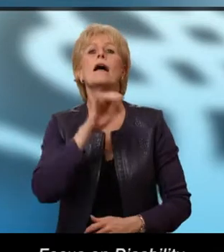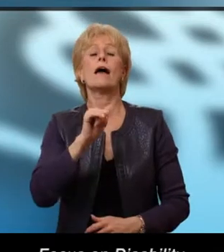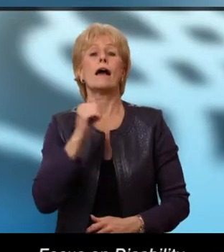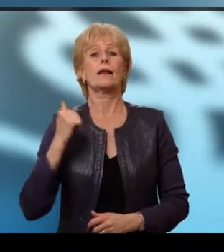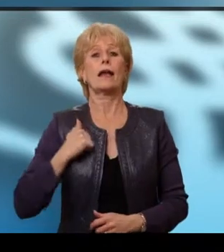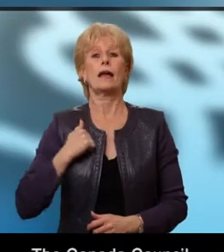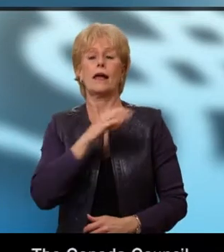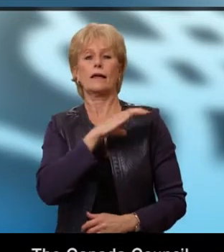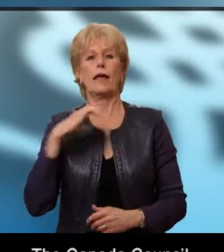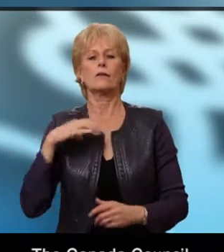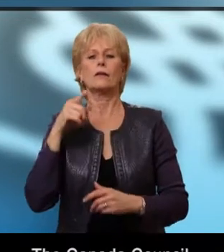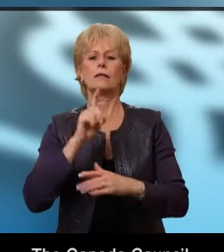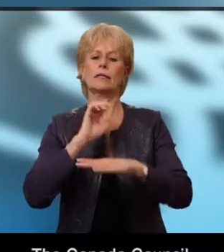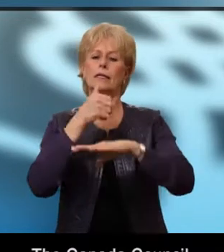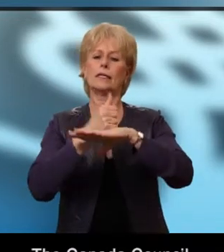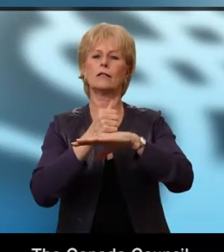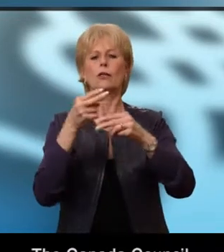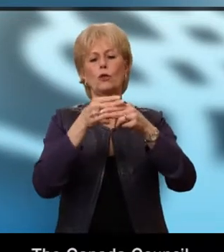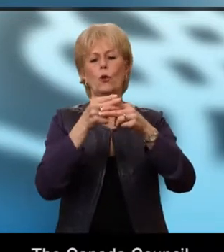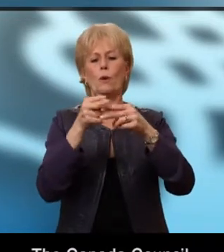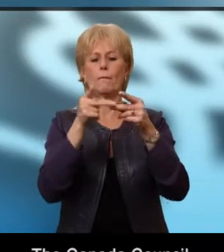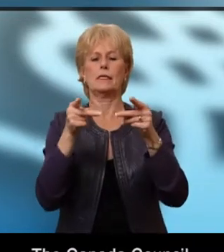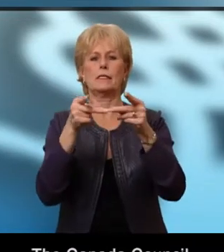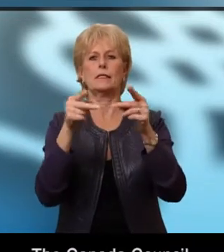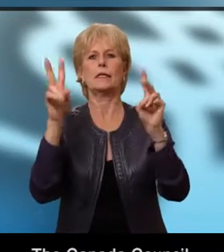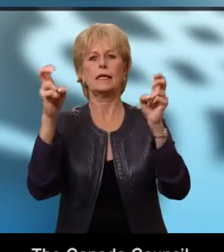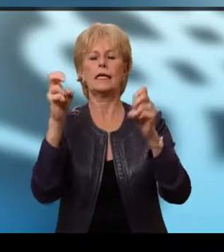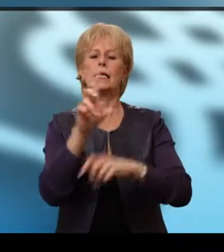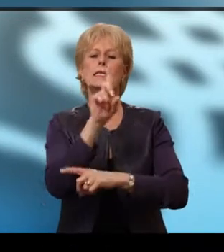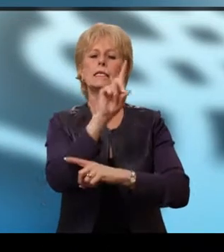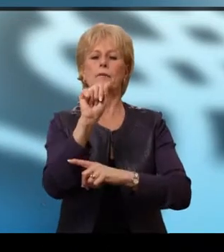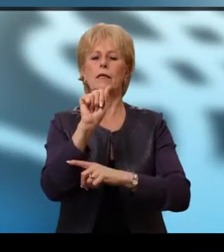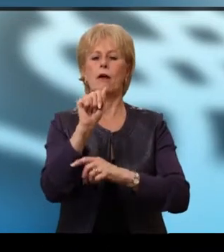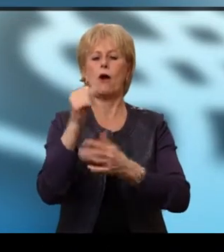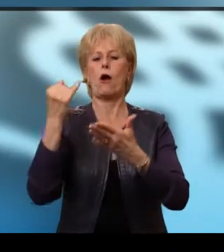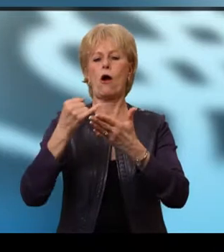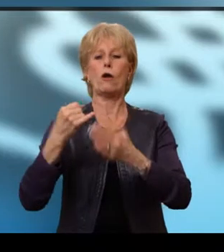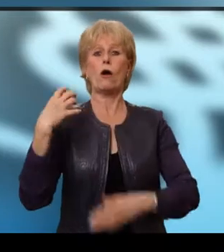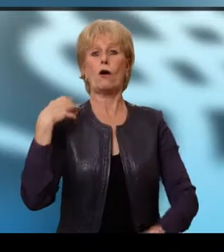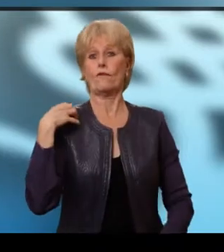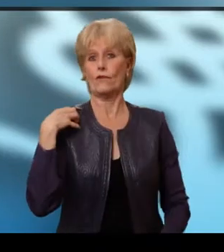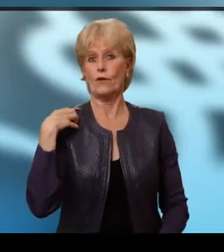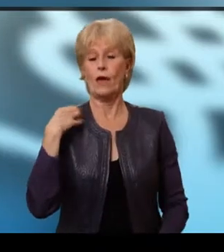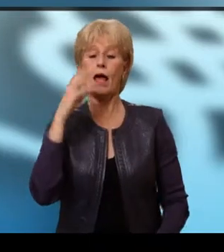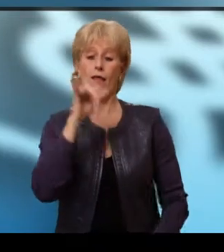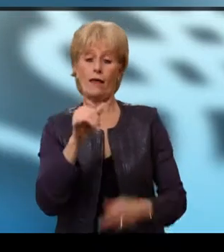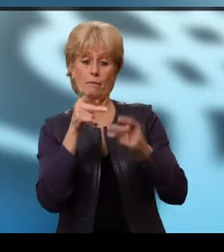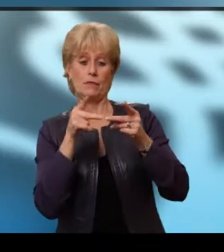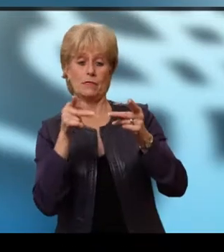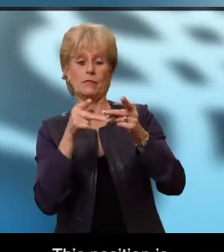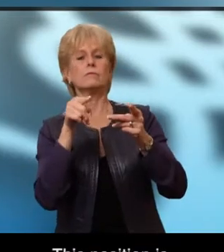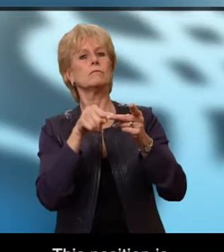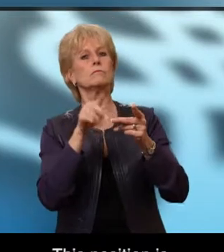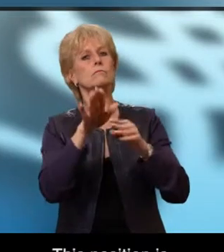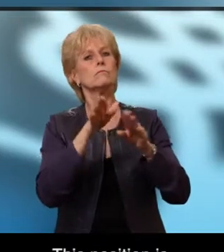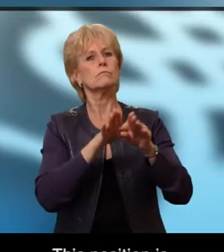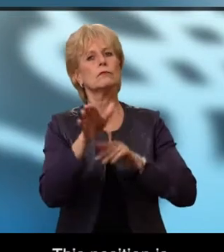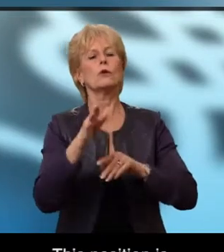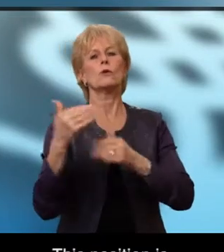The Canada Council created a term position of Disability Arts Officer. This position is responsible